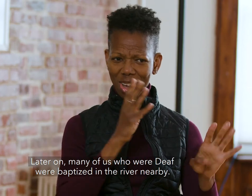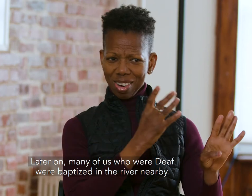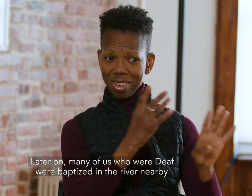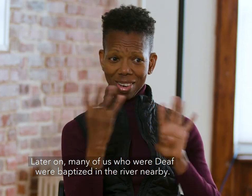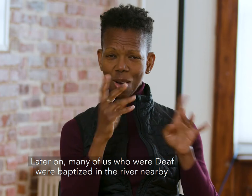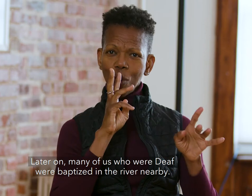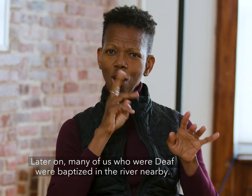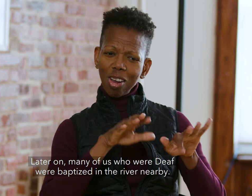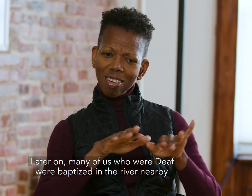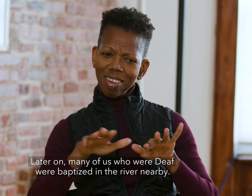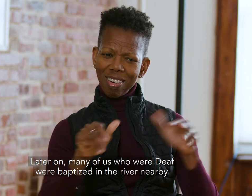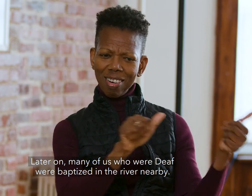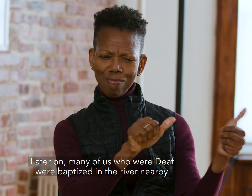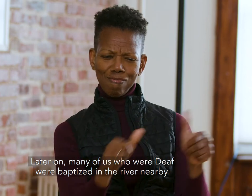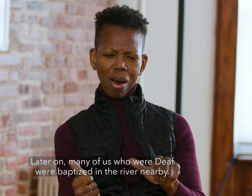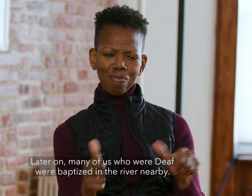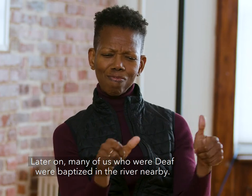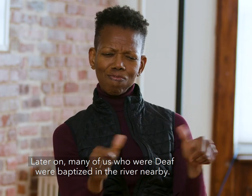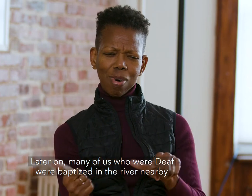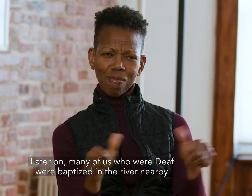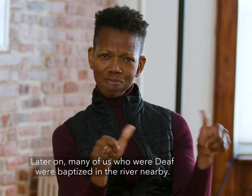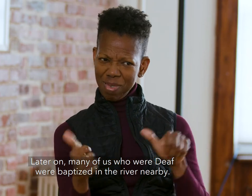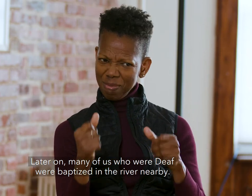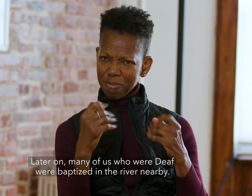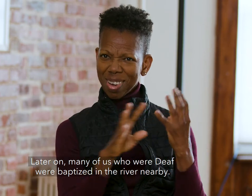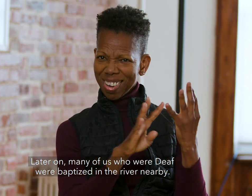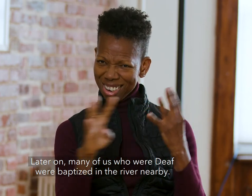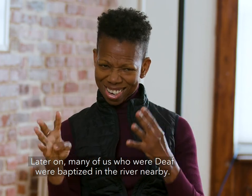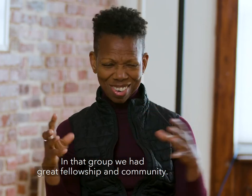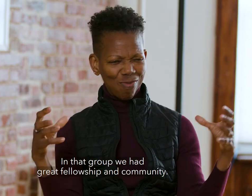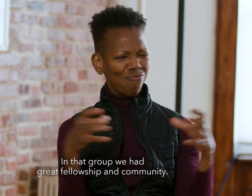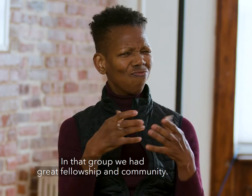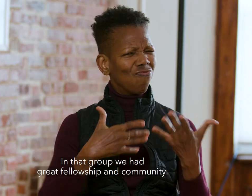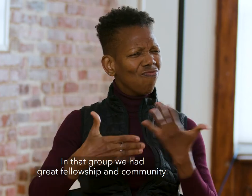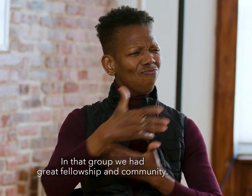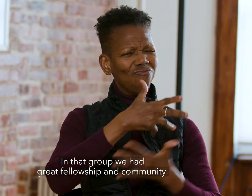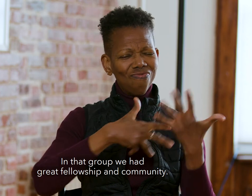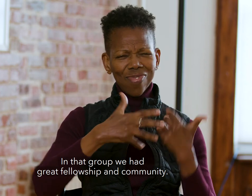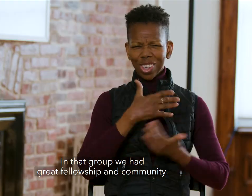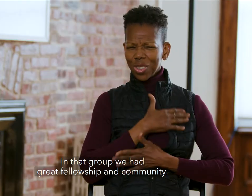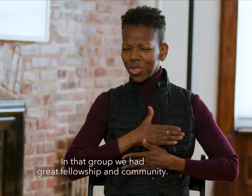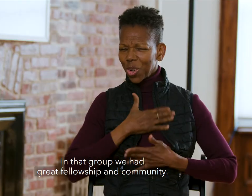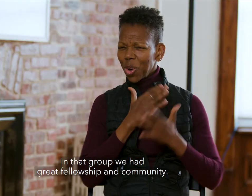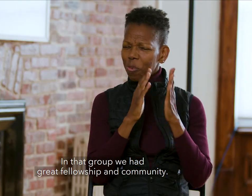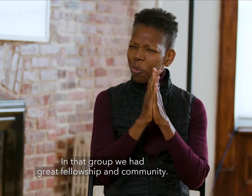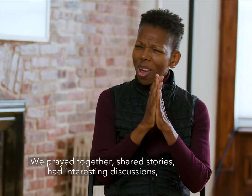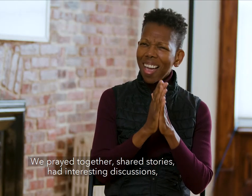We needed to obey it. Later on, many of us who were deaf were baptized in the river nearby. In that group, we had great fellowship and